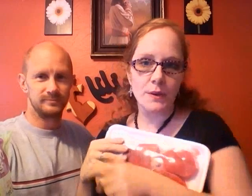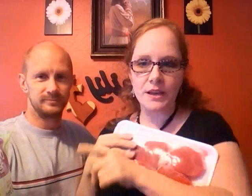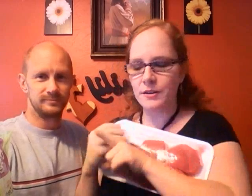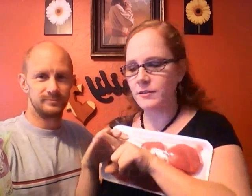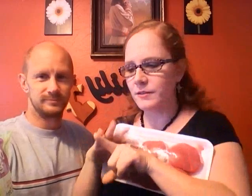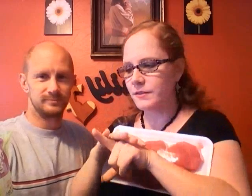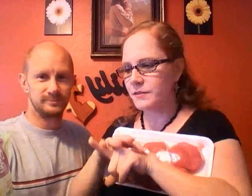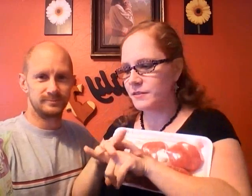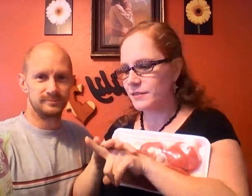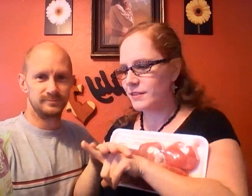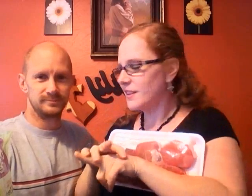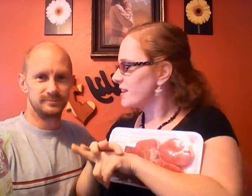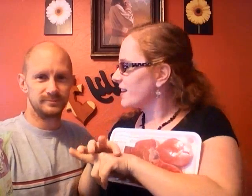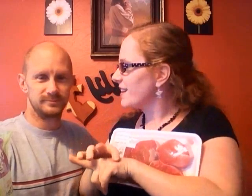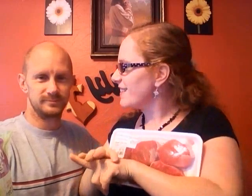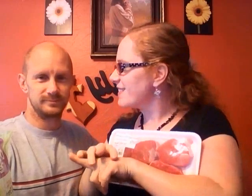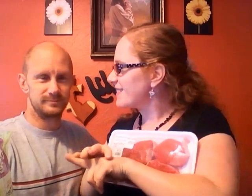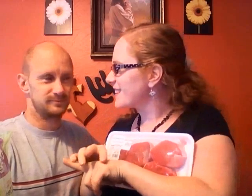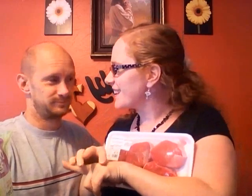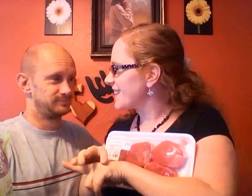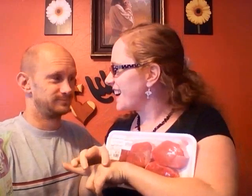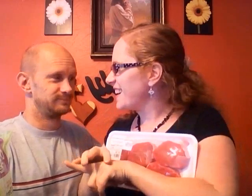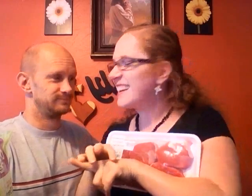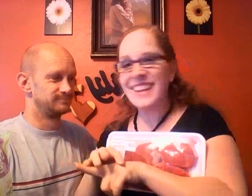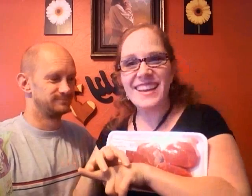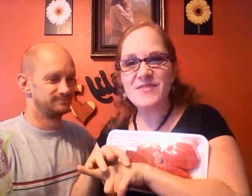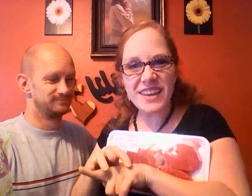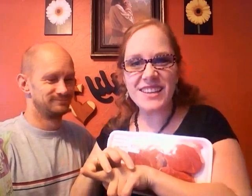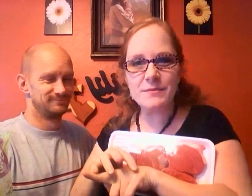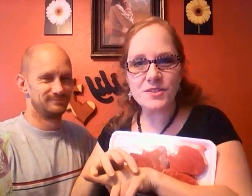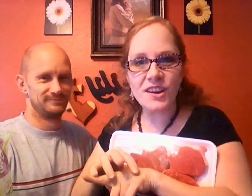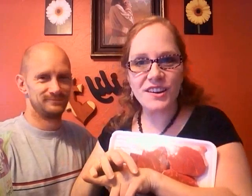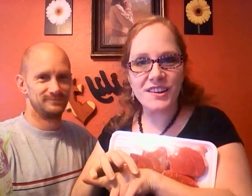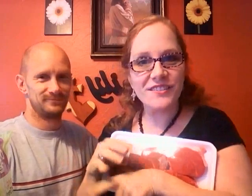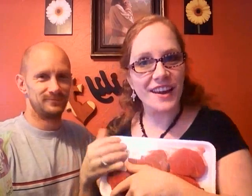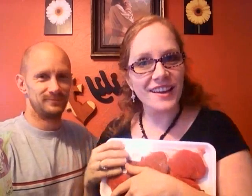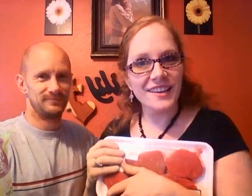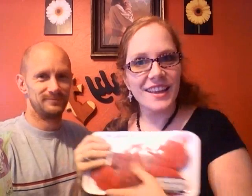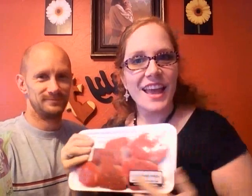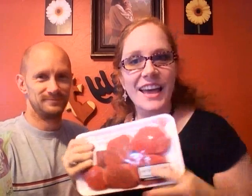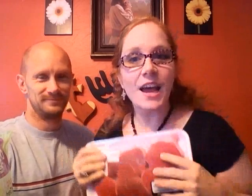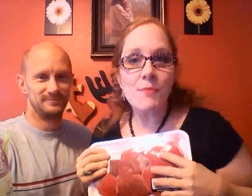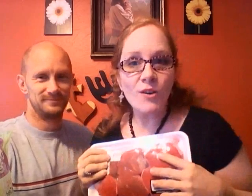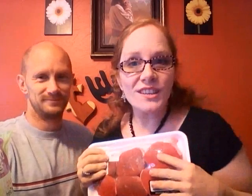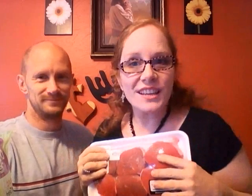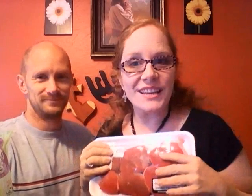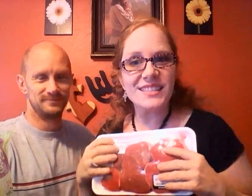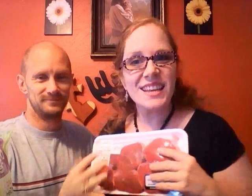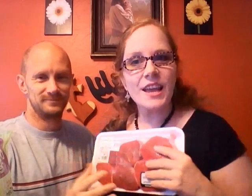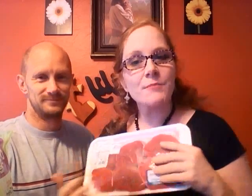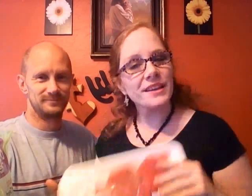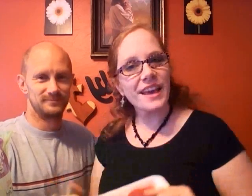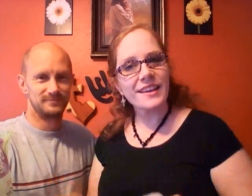or weaker oh all right it made him stronger right and I'm holding it but yet